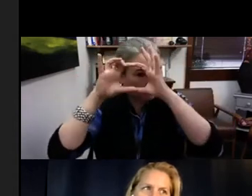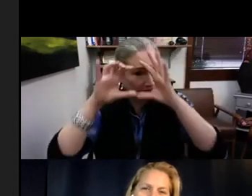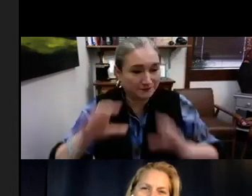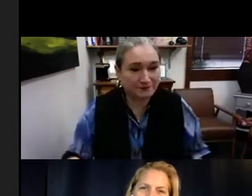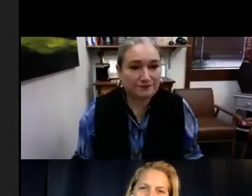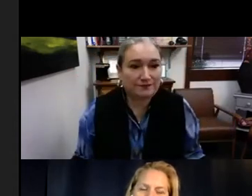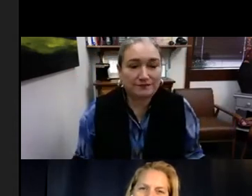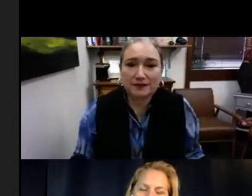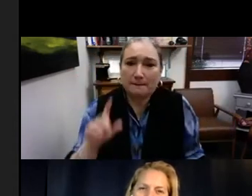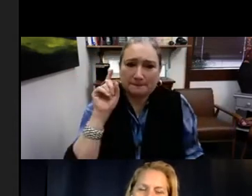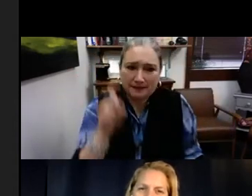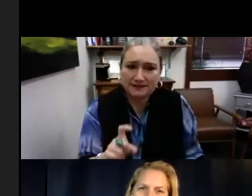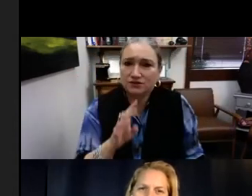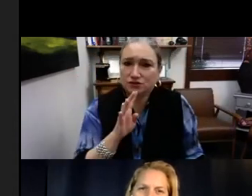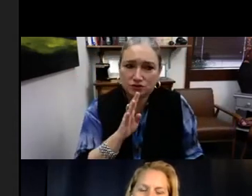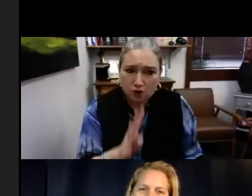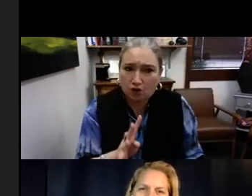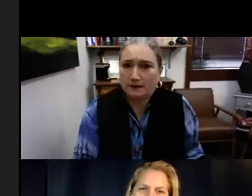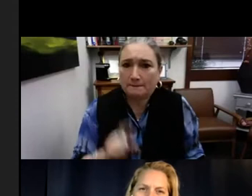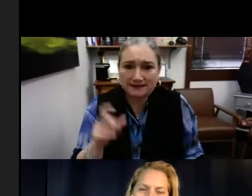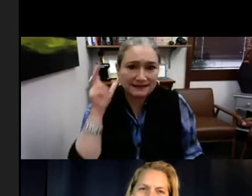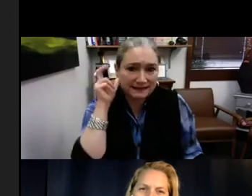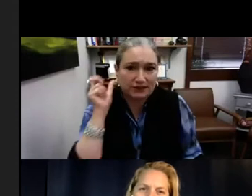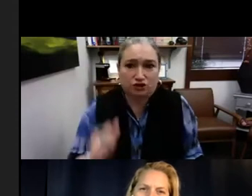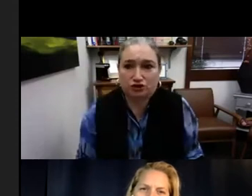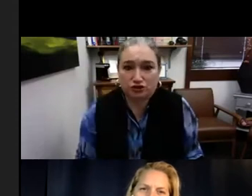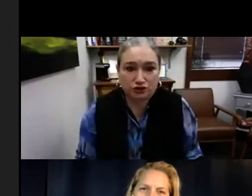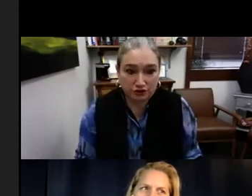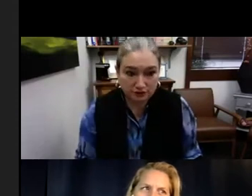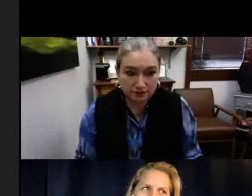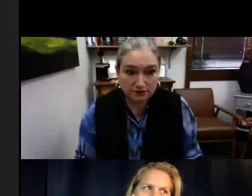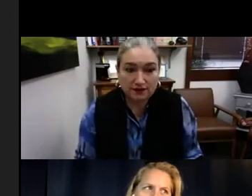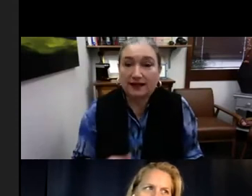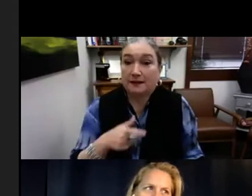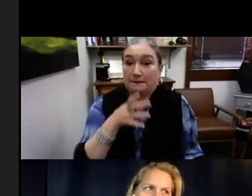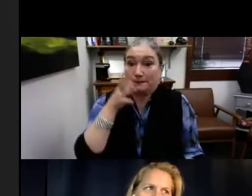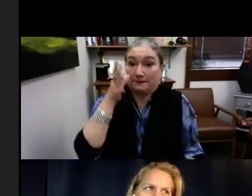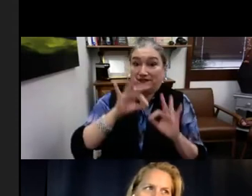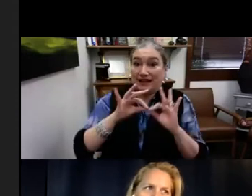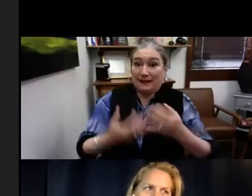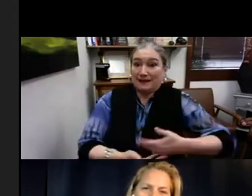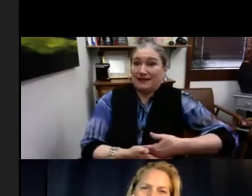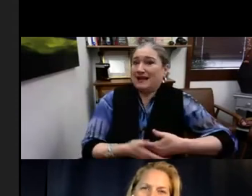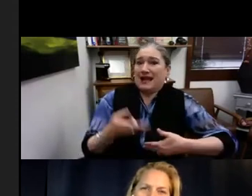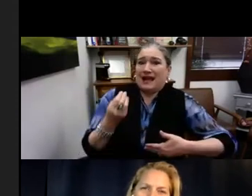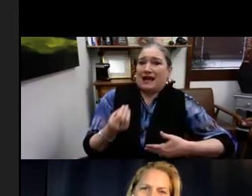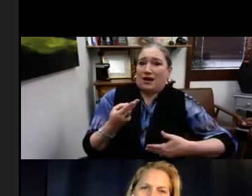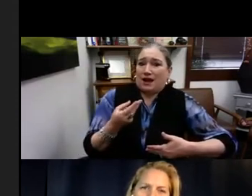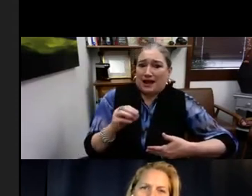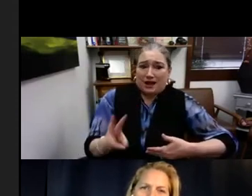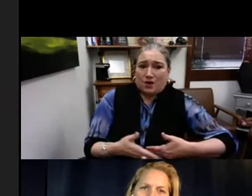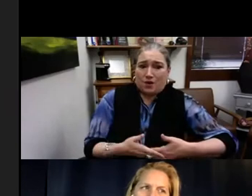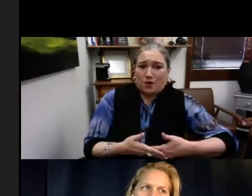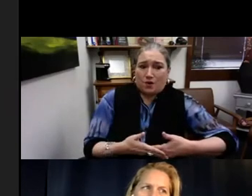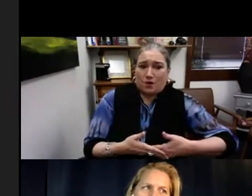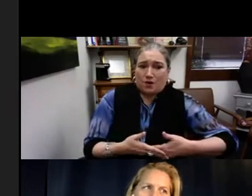and with their old fashioned mirrored lamp. It says, you must, must hear, talk.